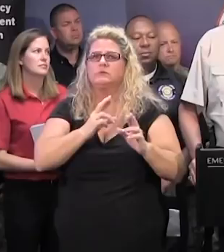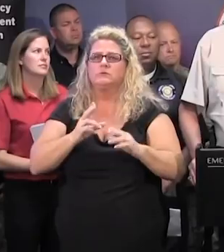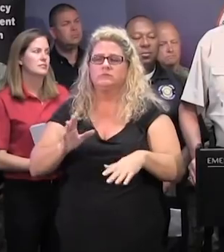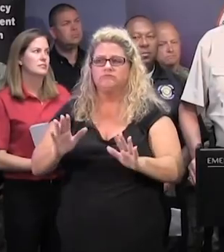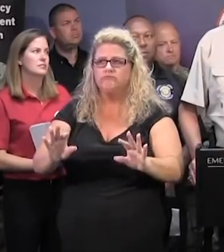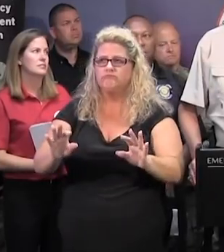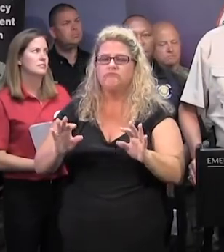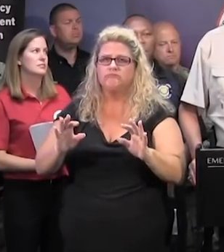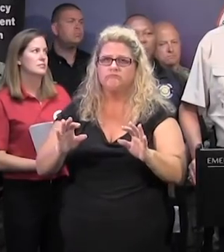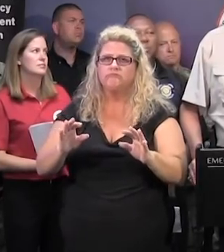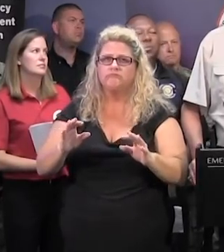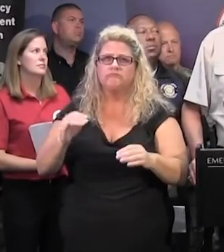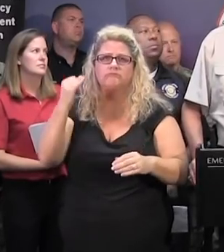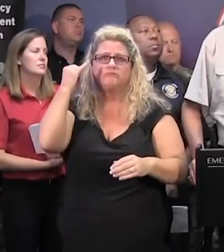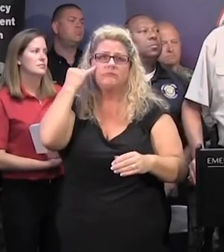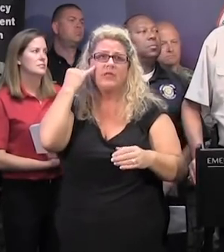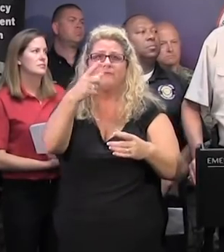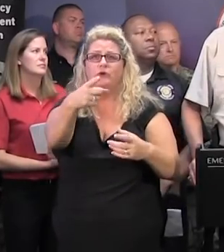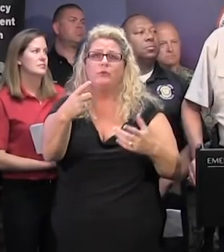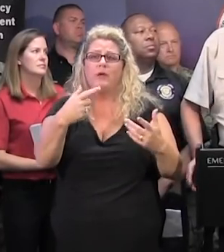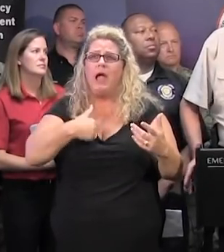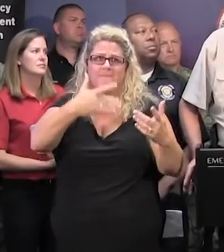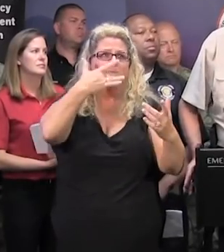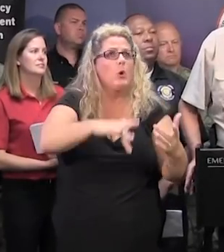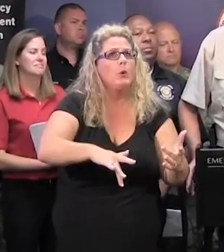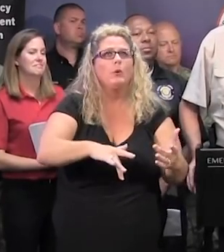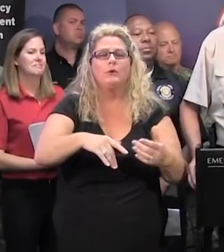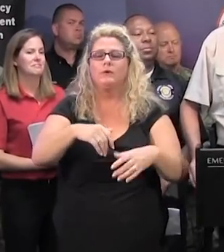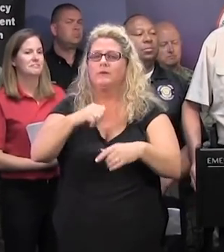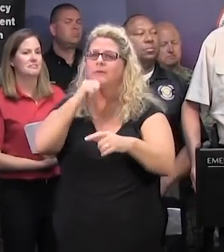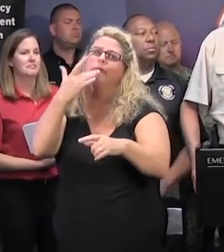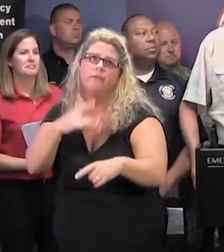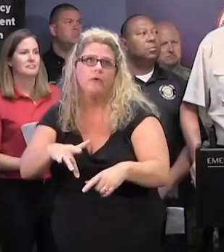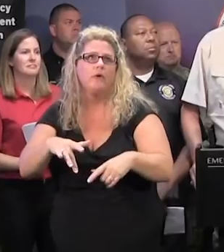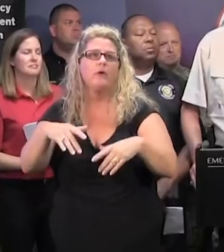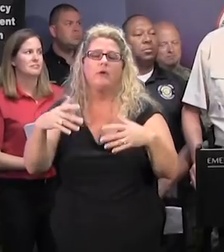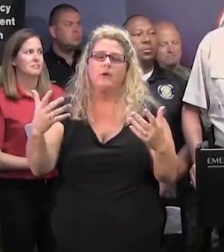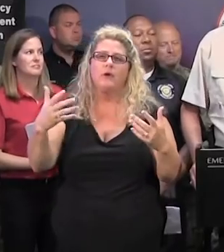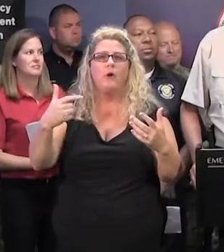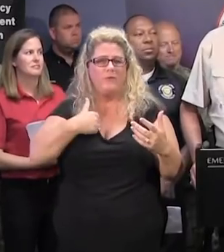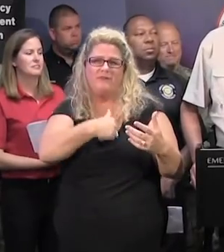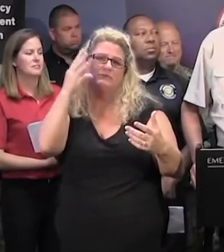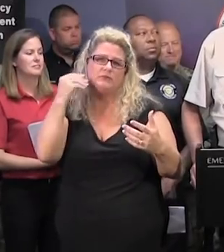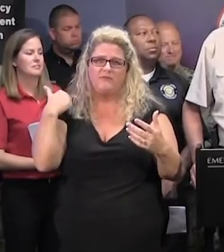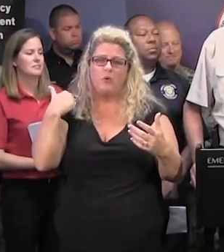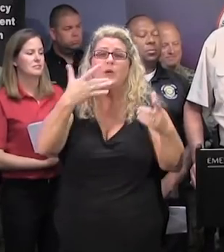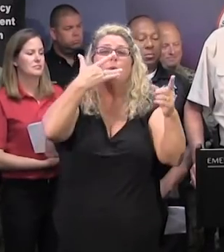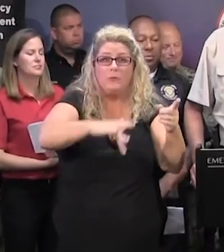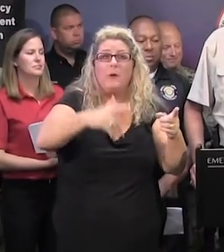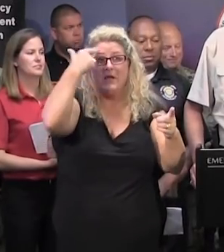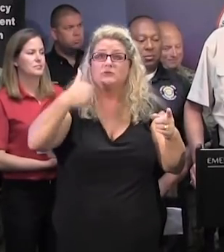And whether you say you're fortunate or unfortunate, we've done this before. On one side, we're fortunate because we've had plenty of